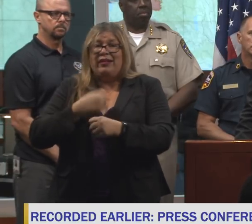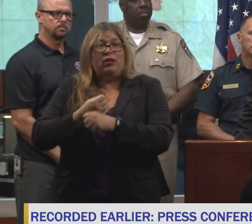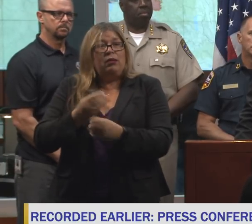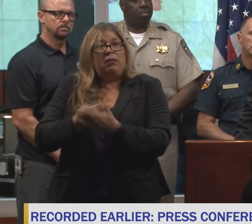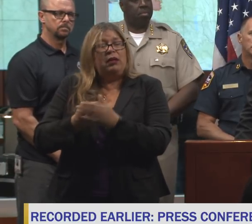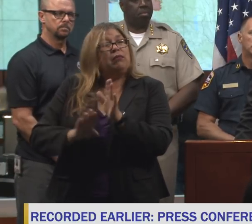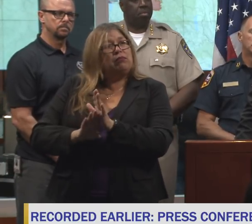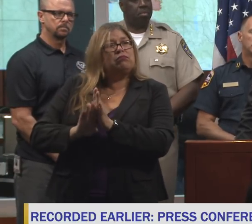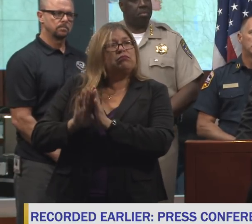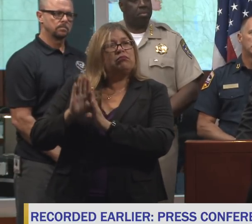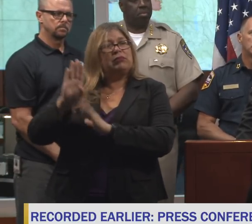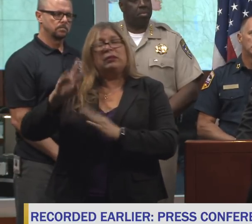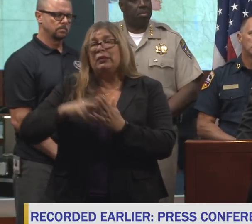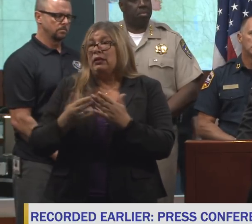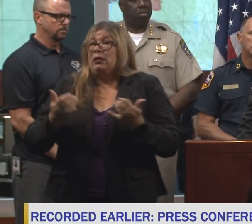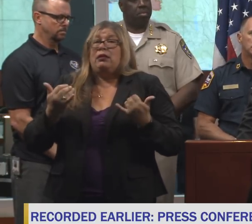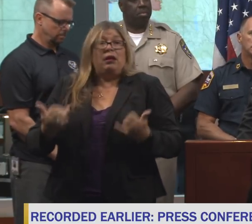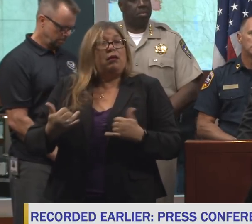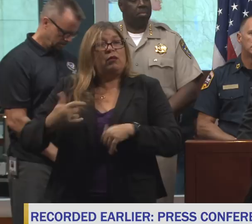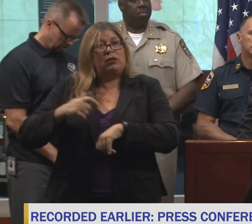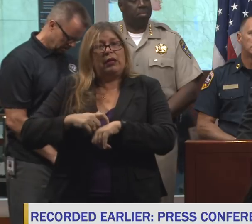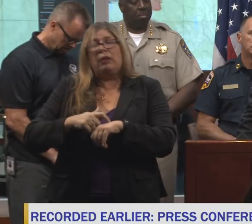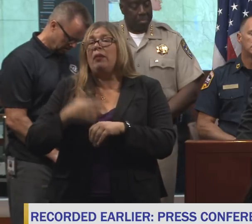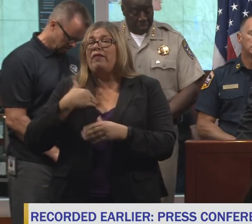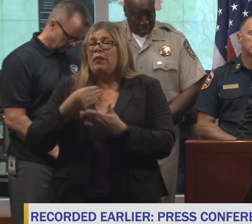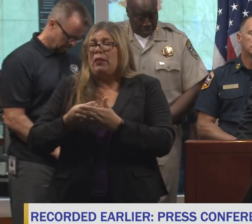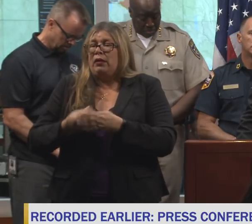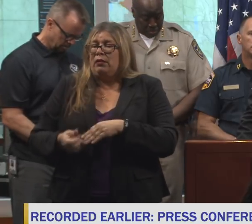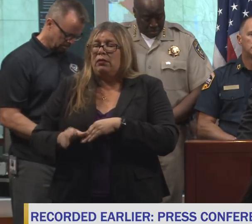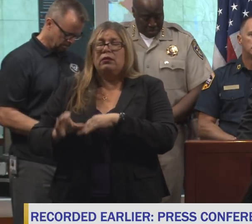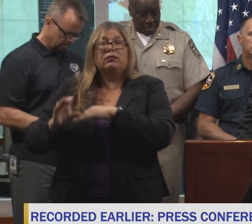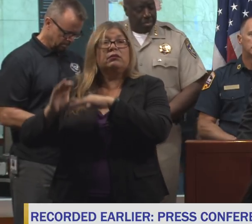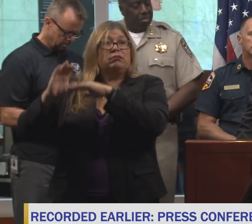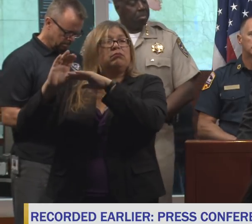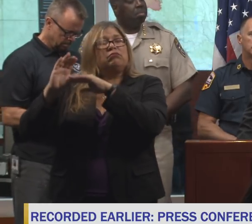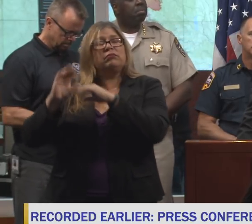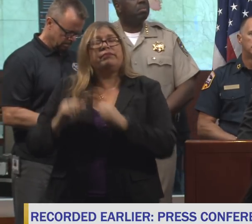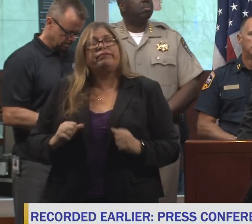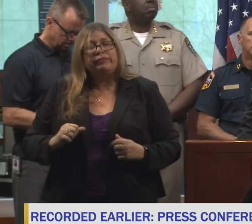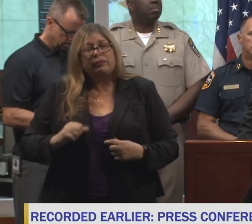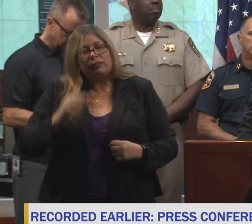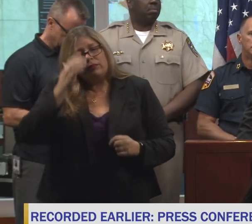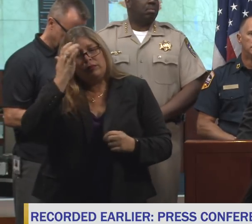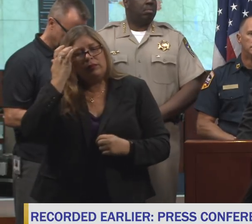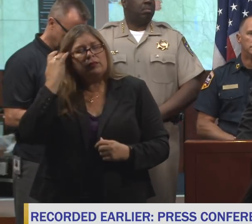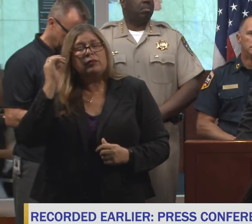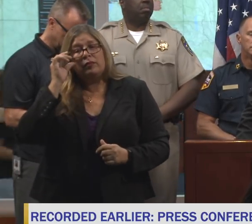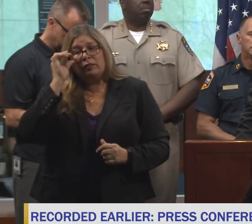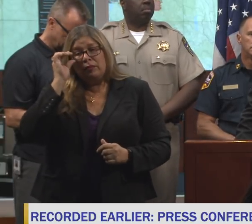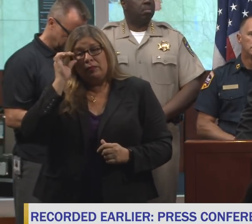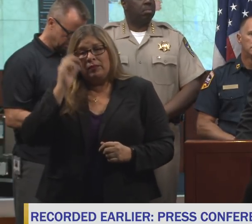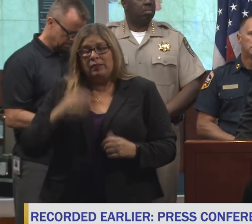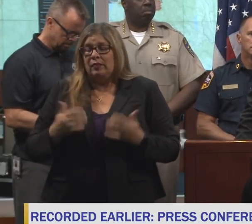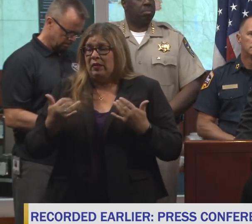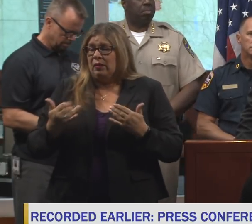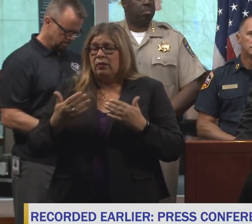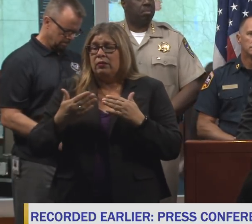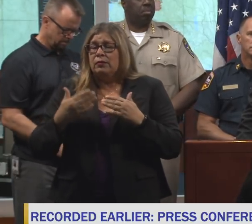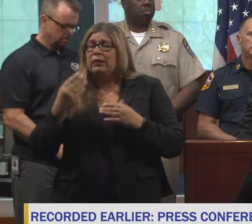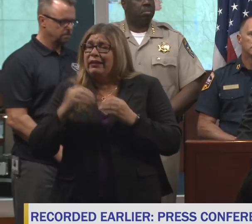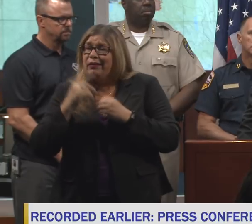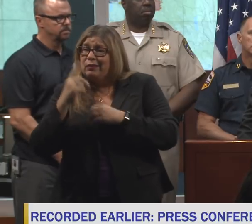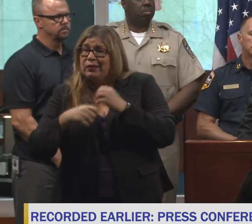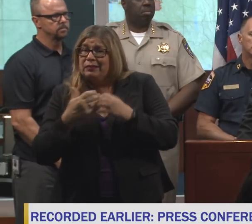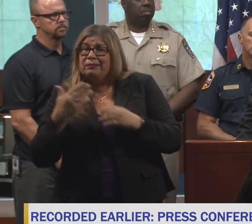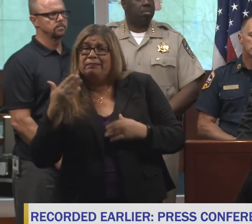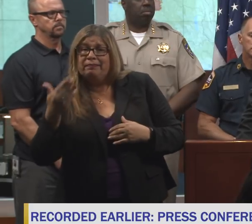the period when money accumulates to its highest degree. Probably within a year, or maybe slightly longer,